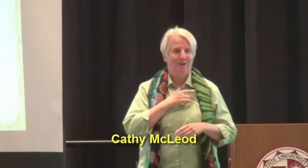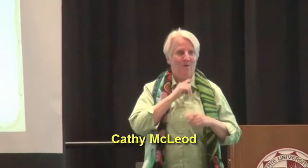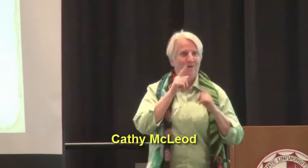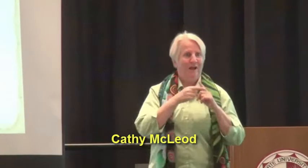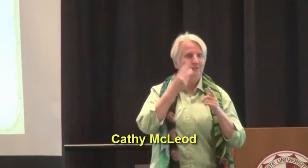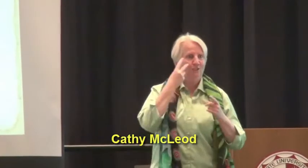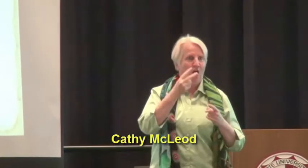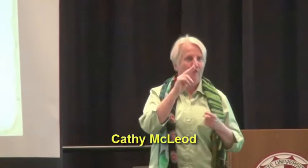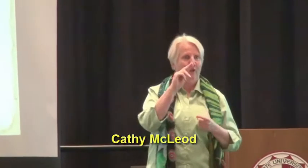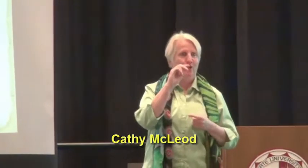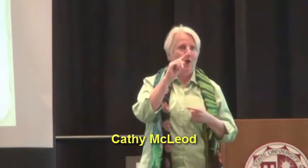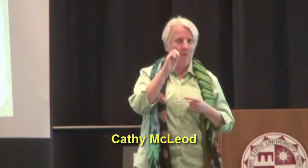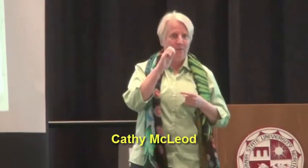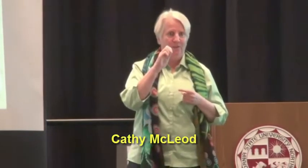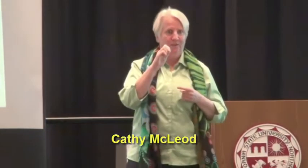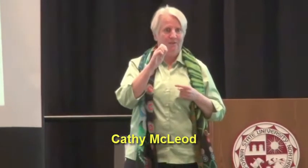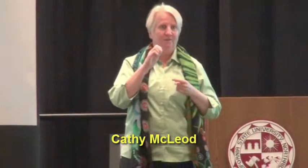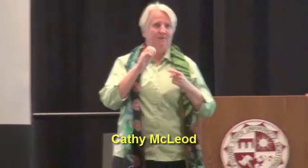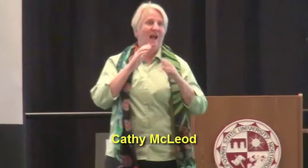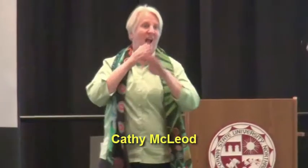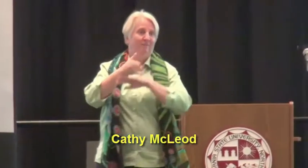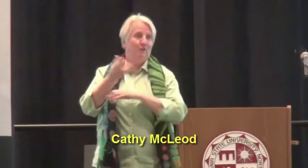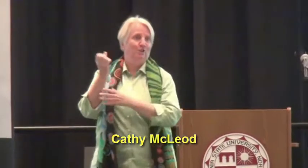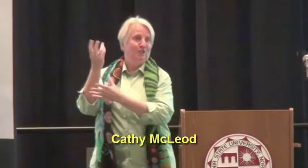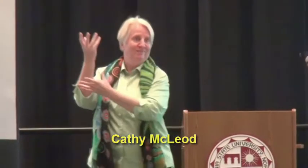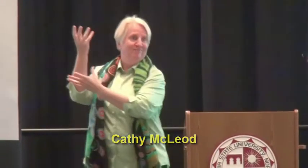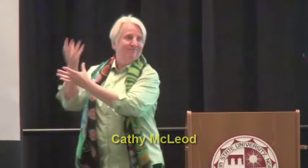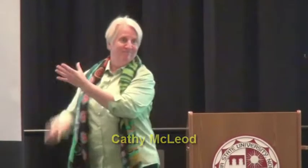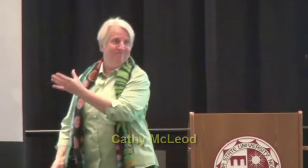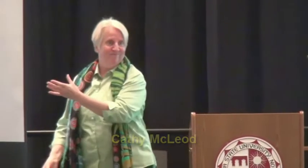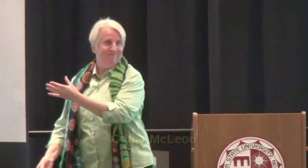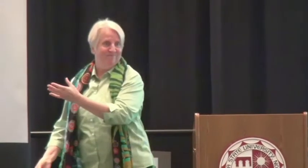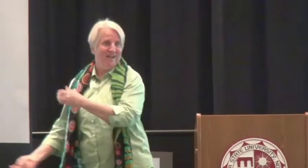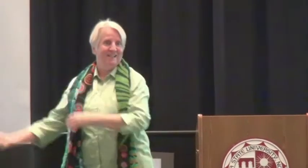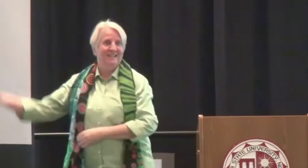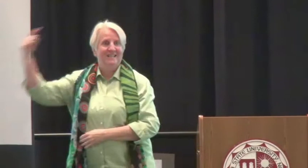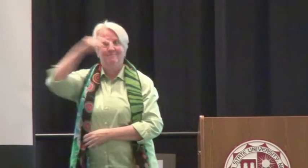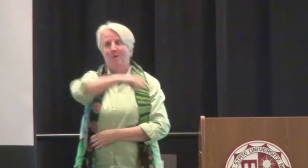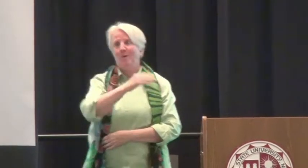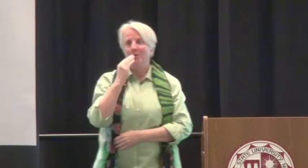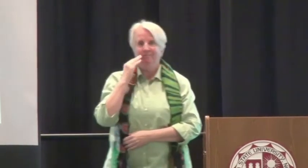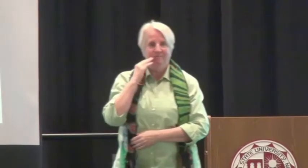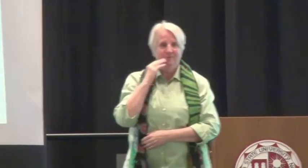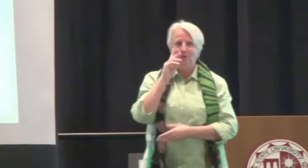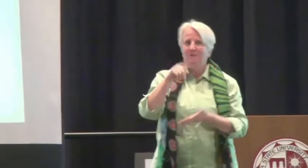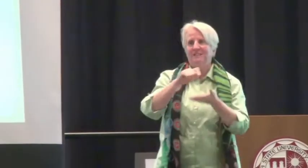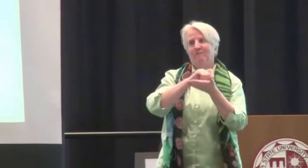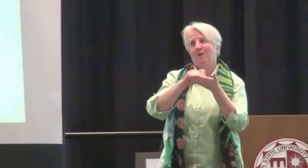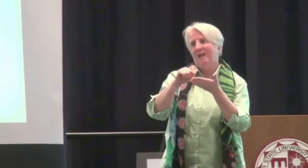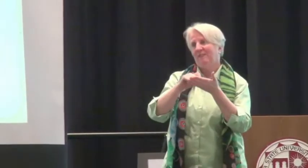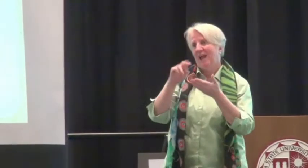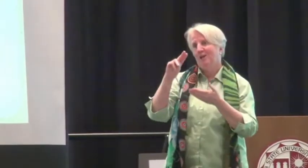Well, this was so touching when I read that note after Roxanne had already passed and came home.